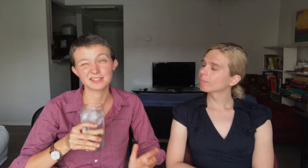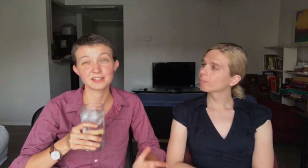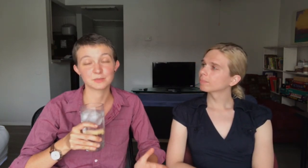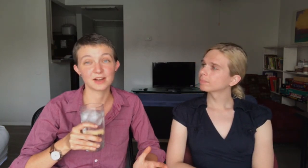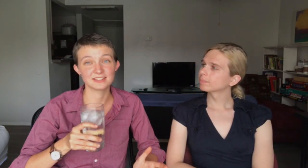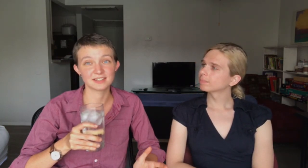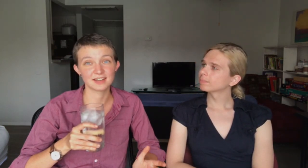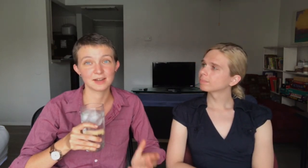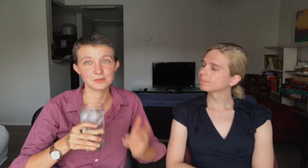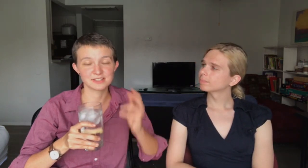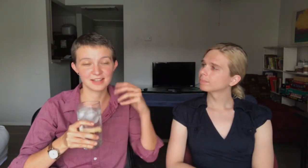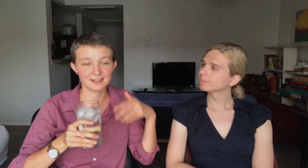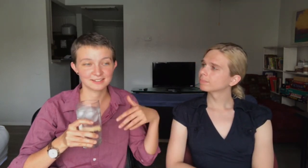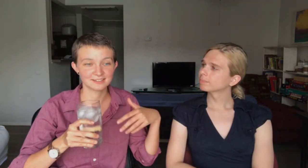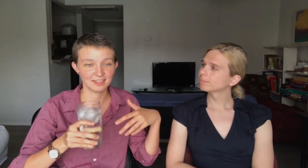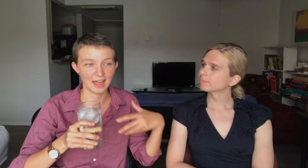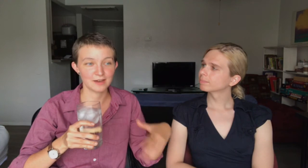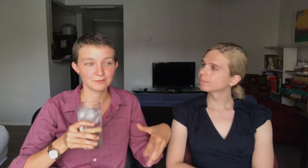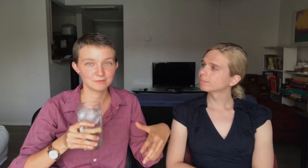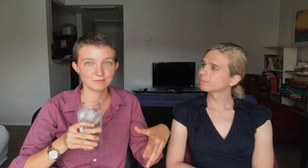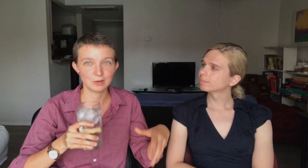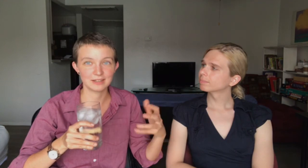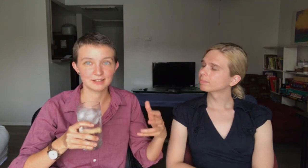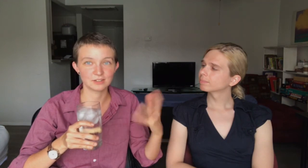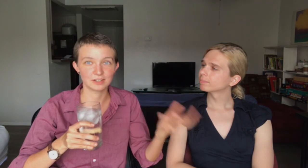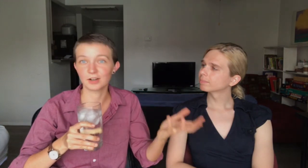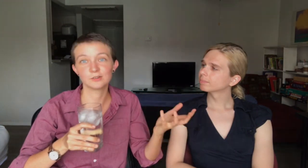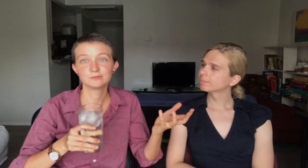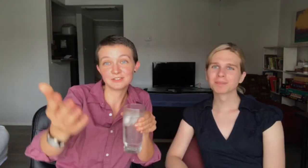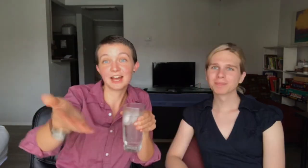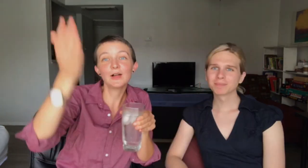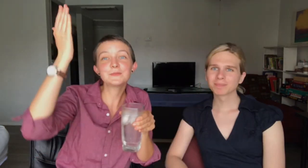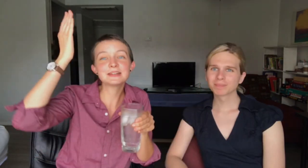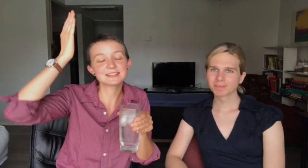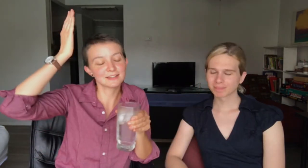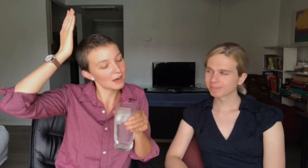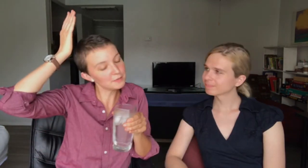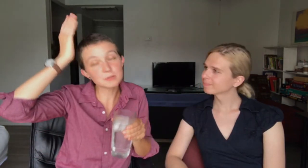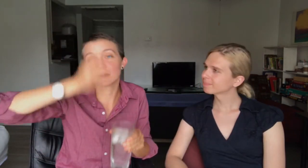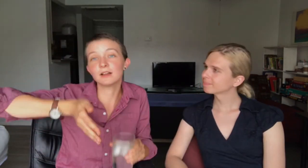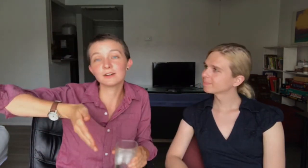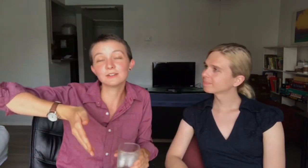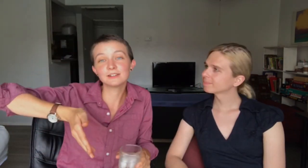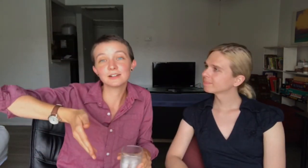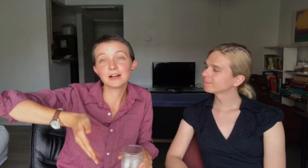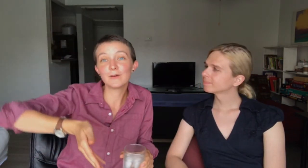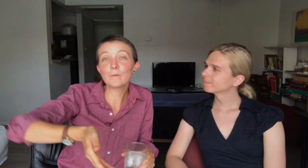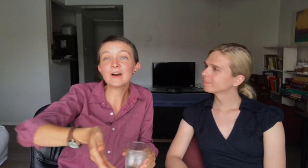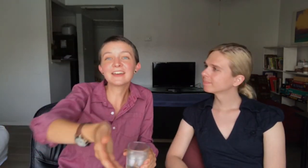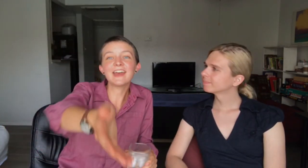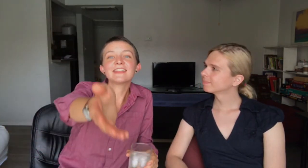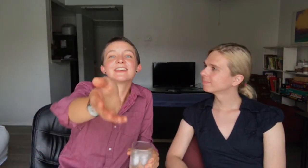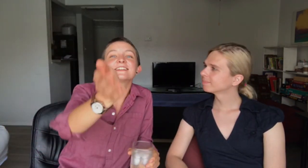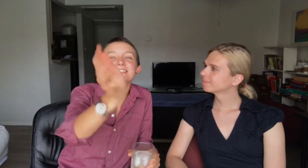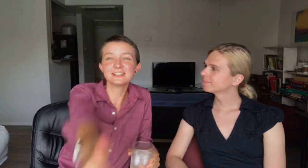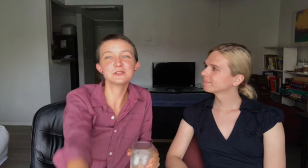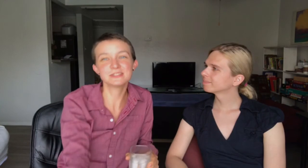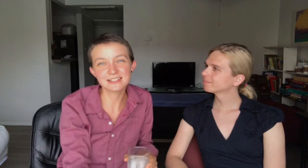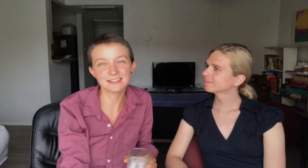it's not surprising that I was sick that week and couldn't go. Tell us in the comments below what gay things you did